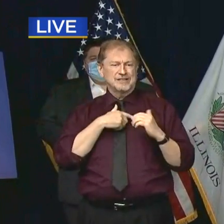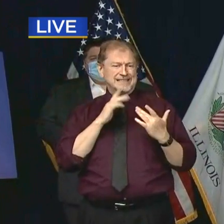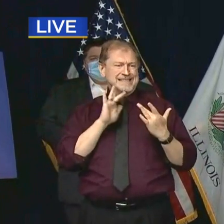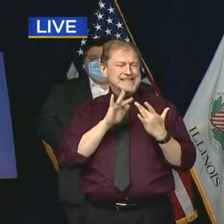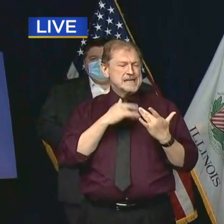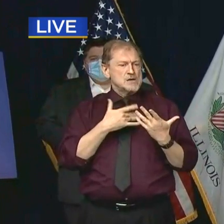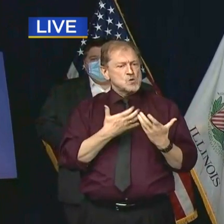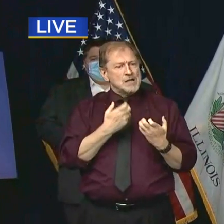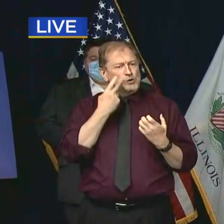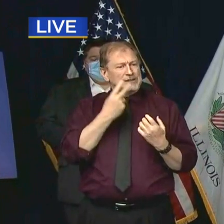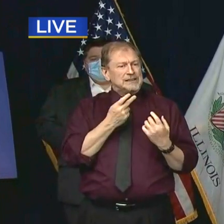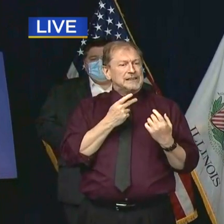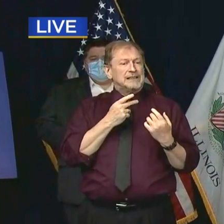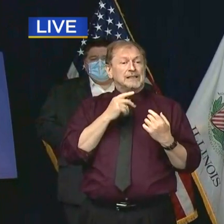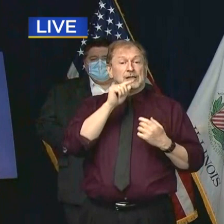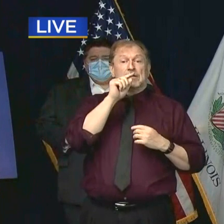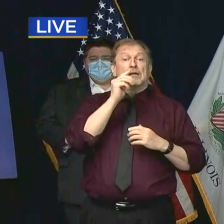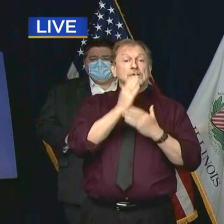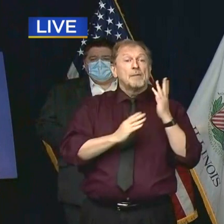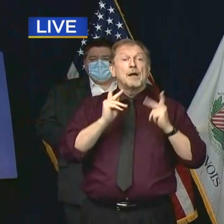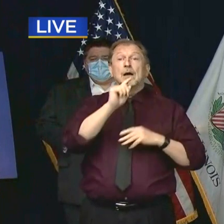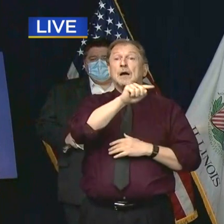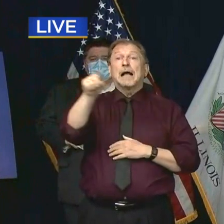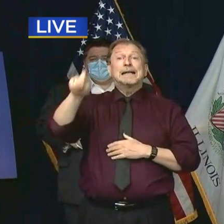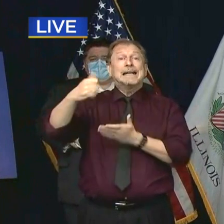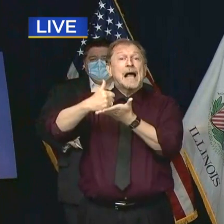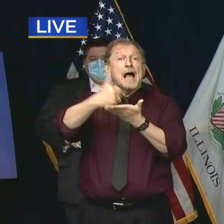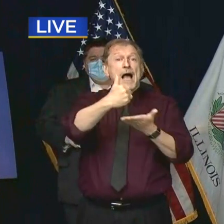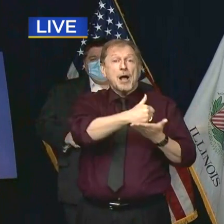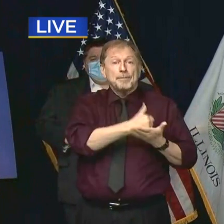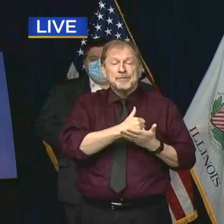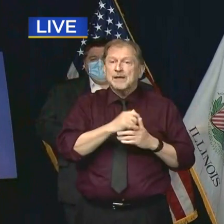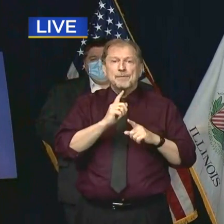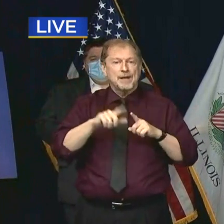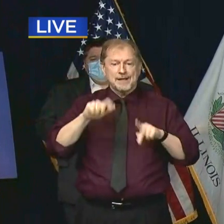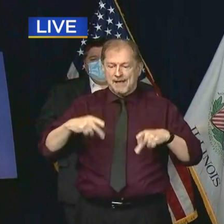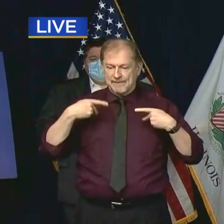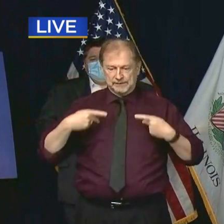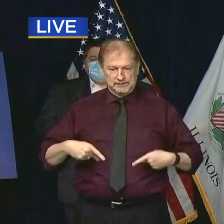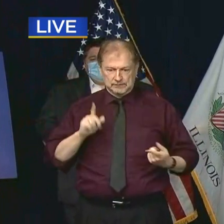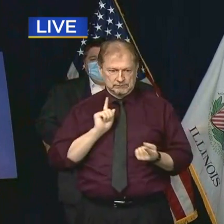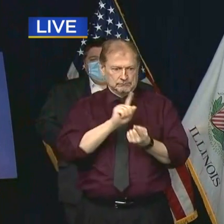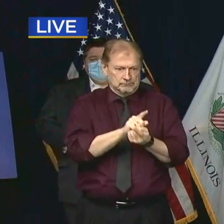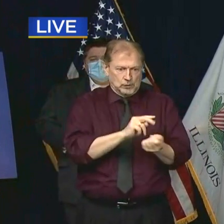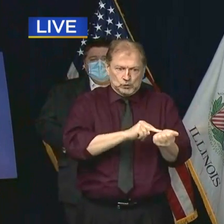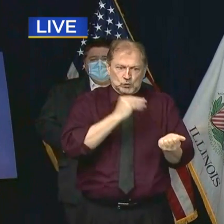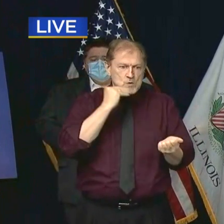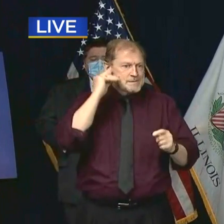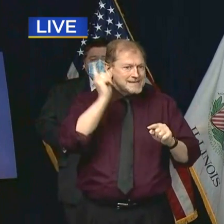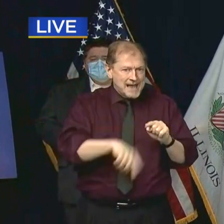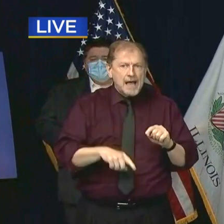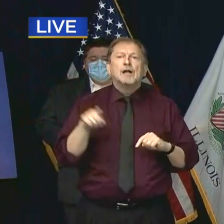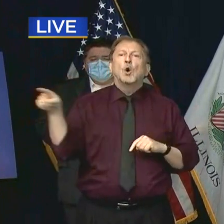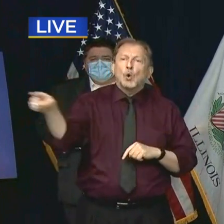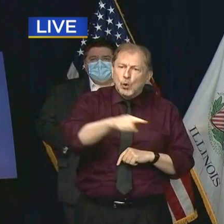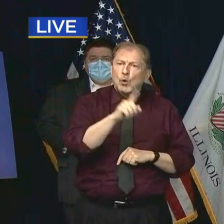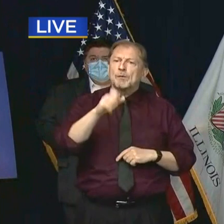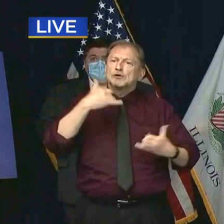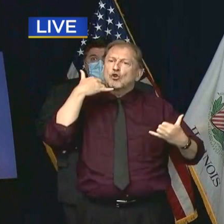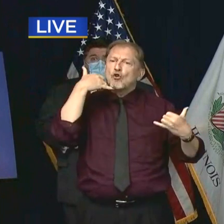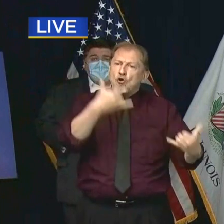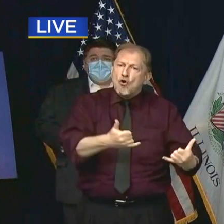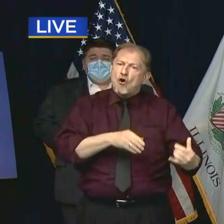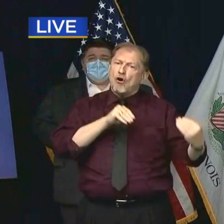individuals who do need connection but cannot have physical contact. You are responsible for staying